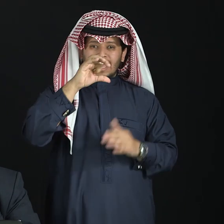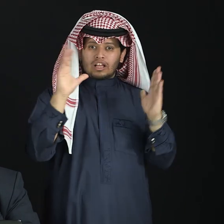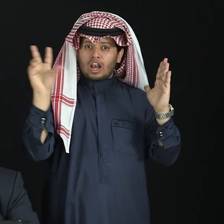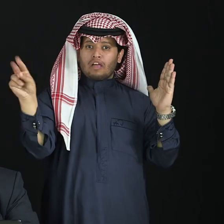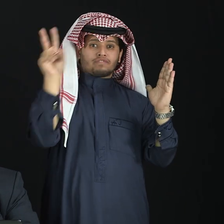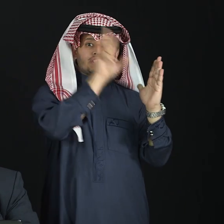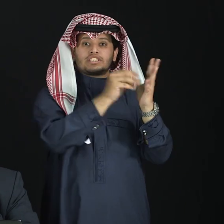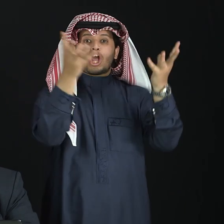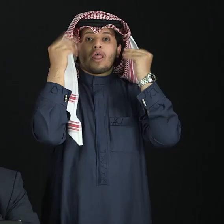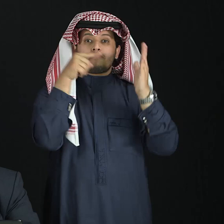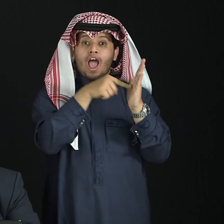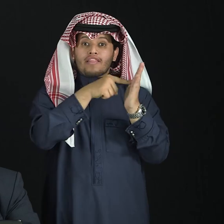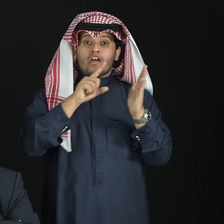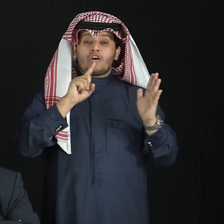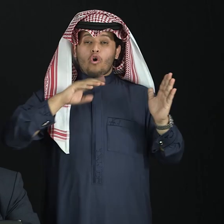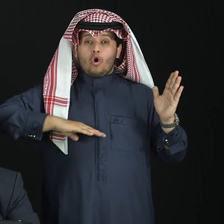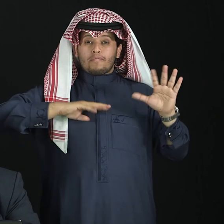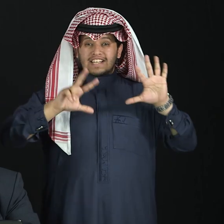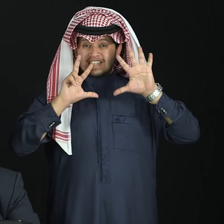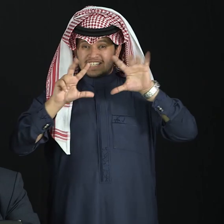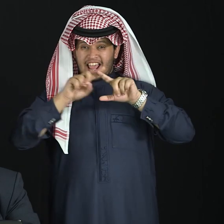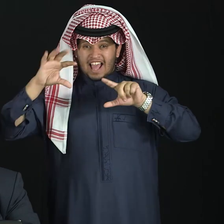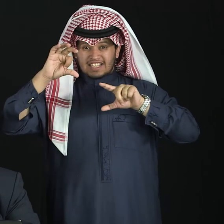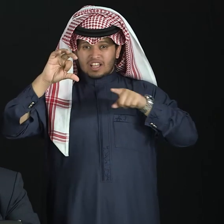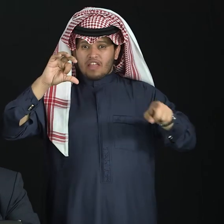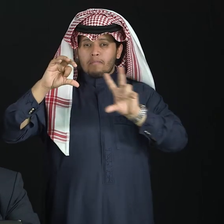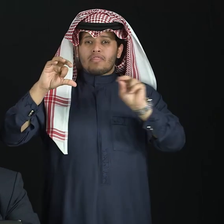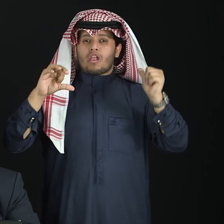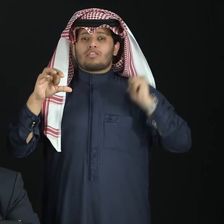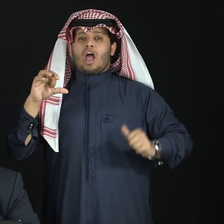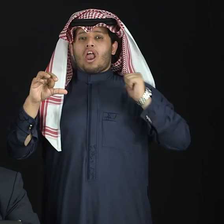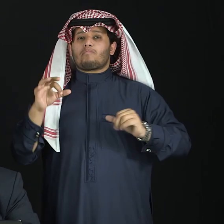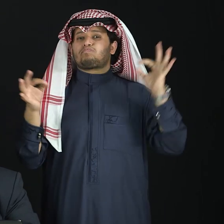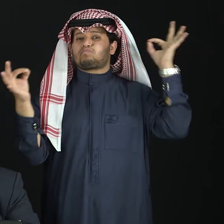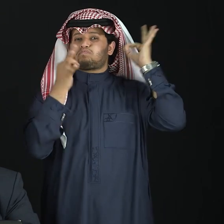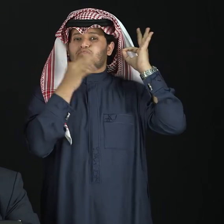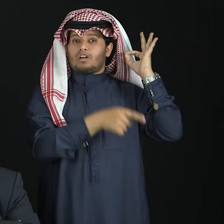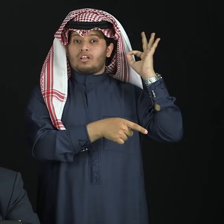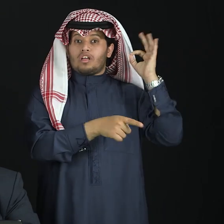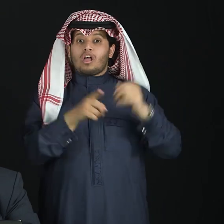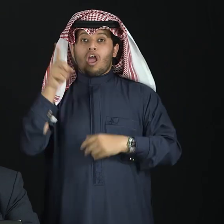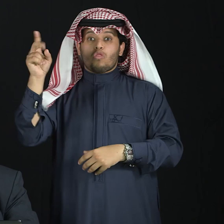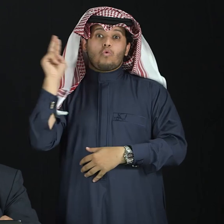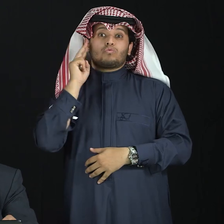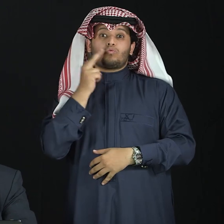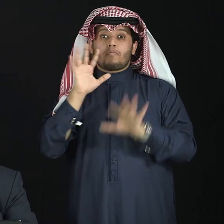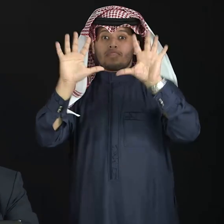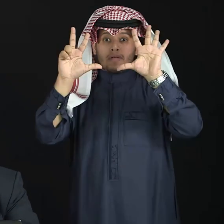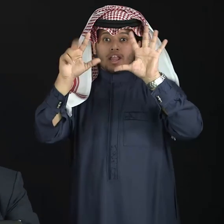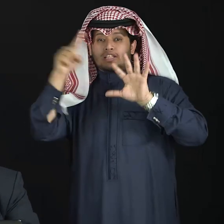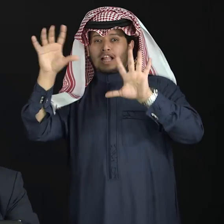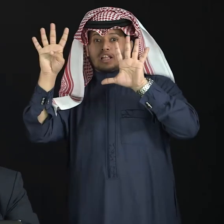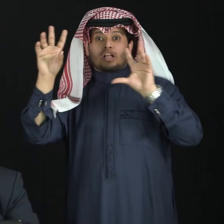-old deaf student is reading at the level of an average 8 to 9-year-old hearing student.